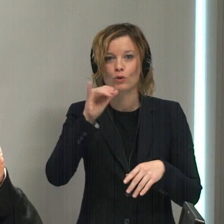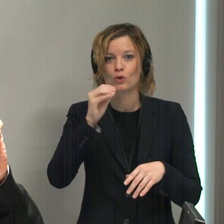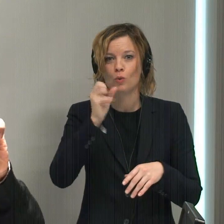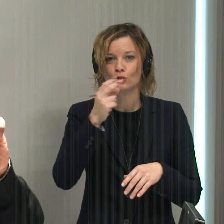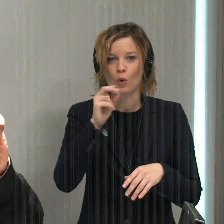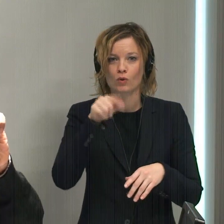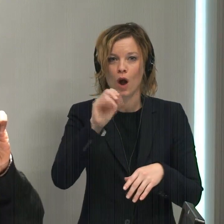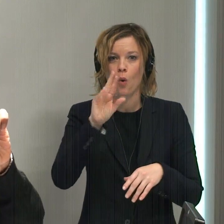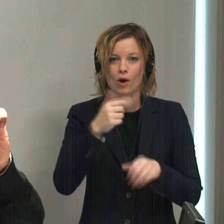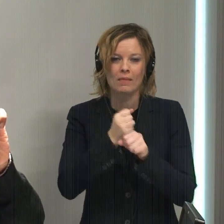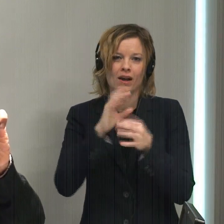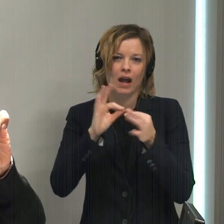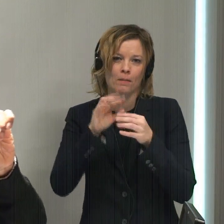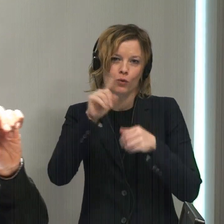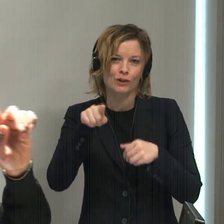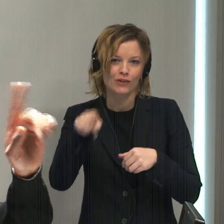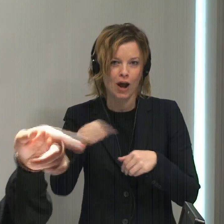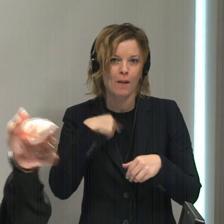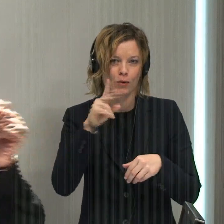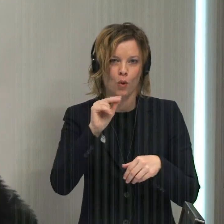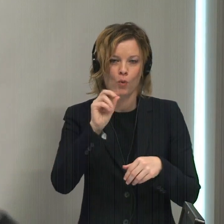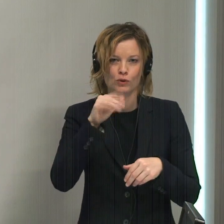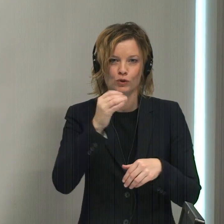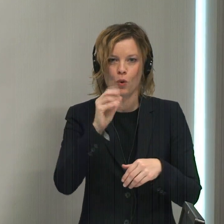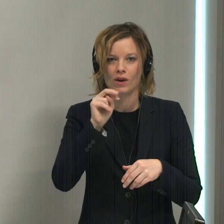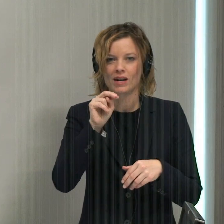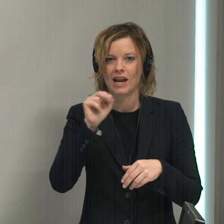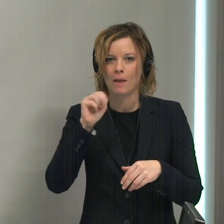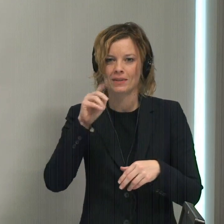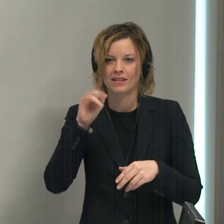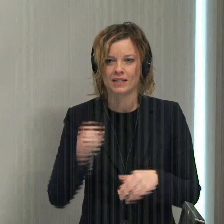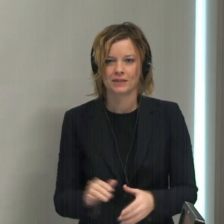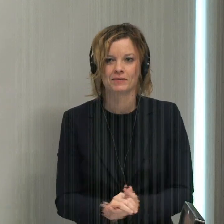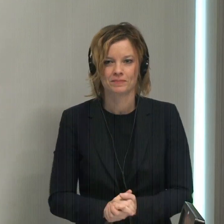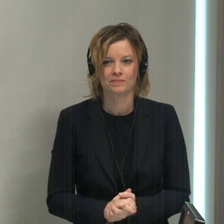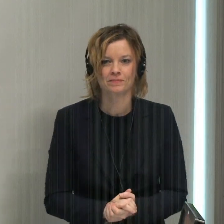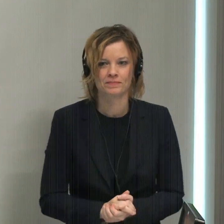question or make a comment there. I'm Kojo Namdi. I'm